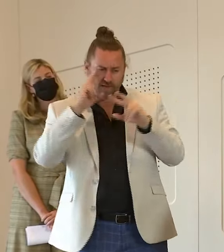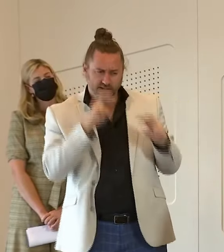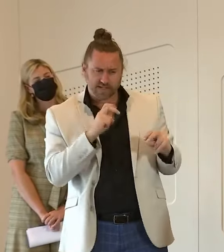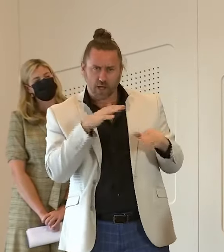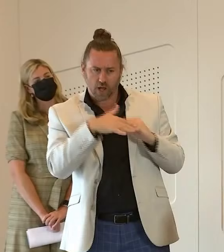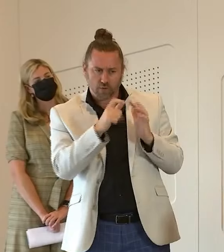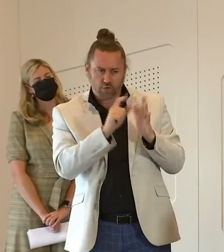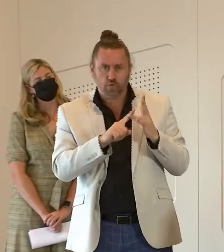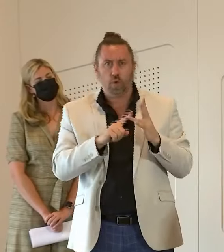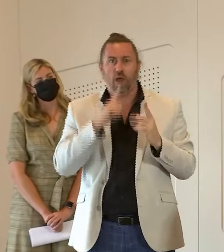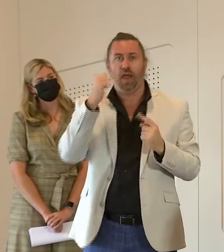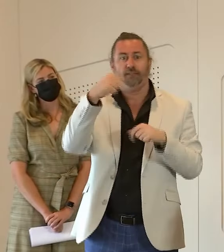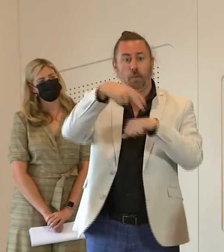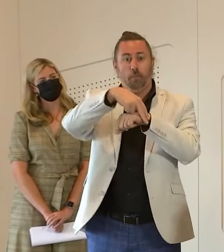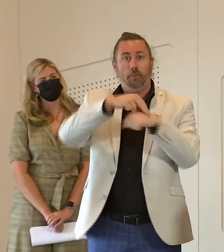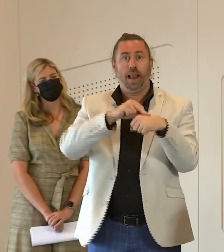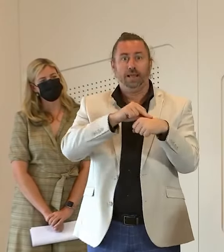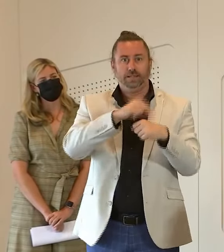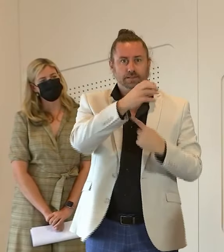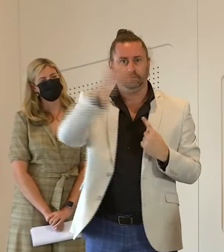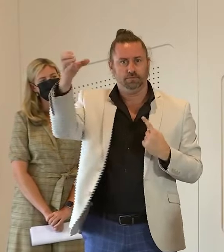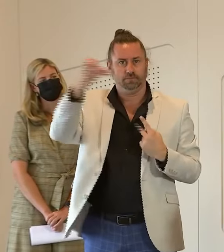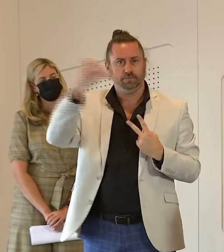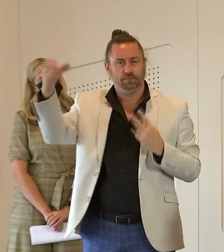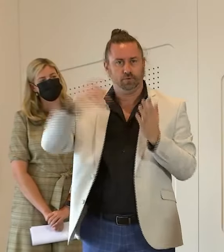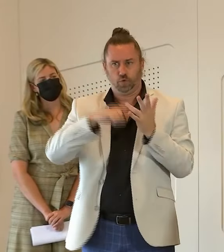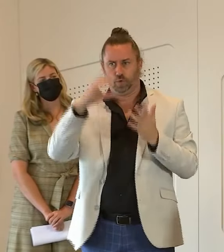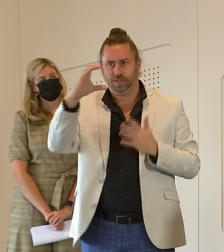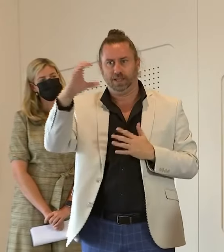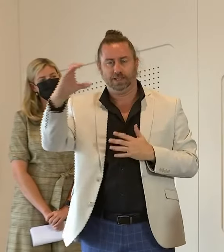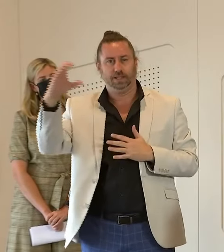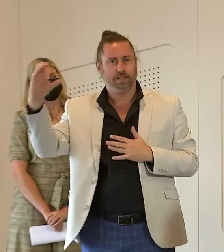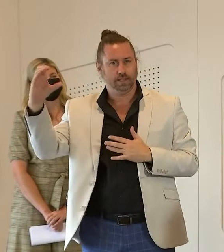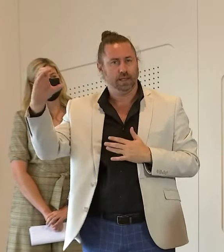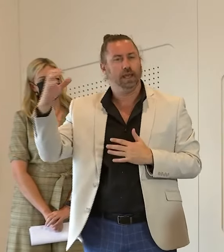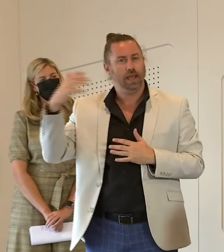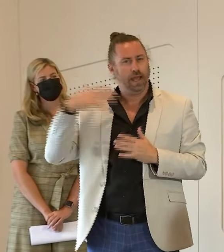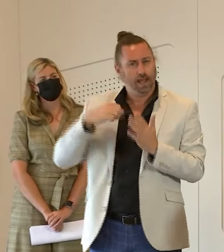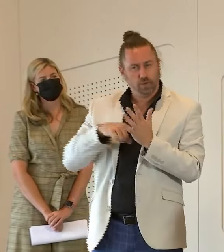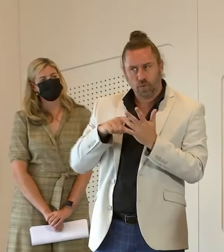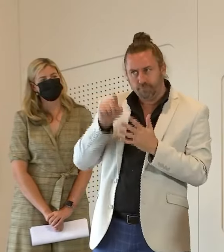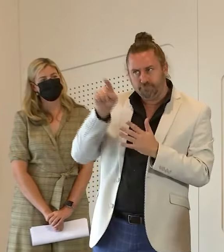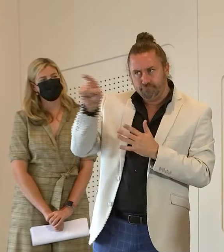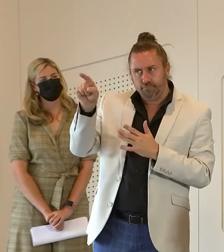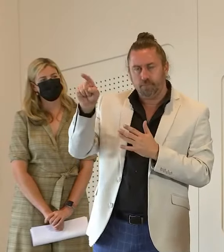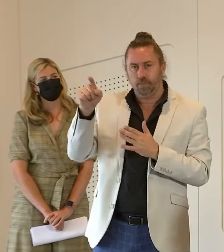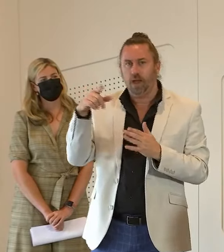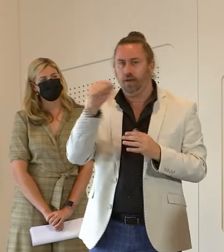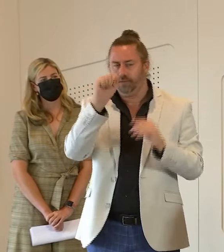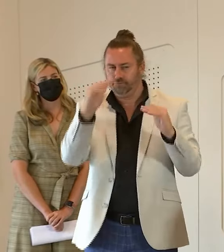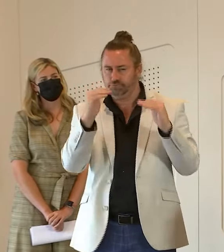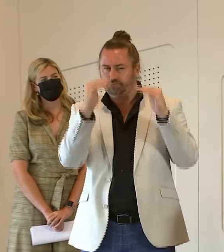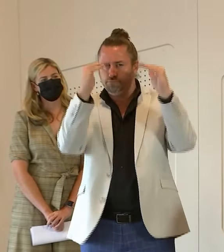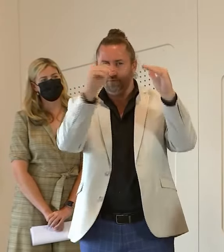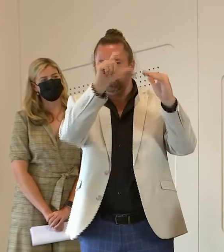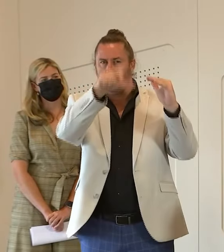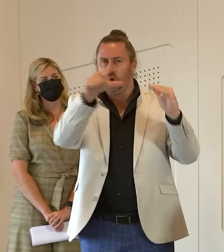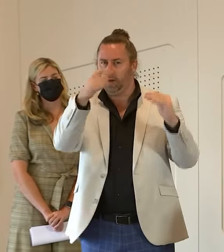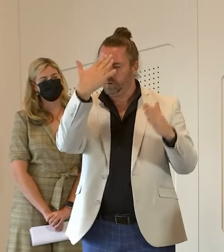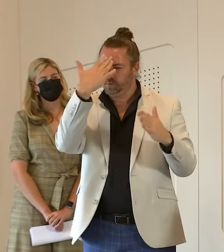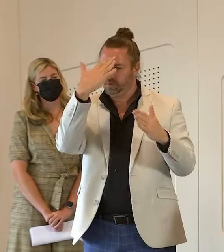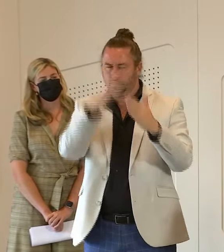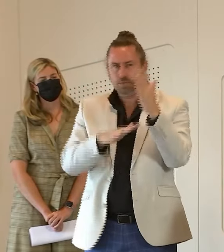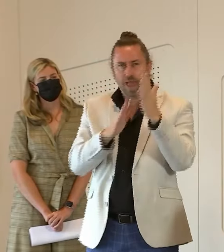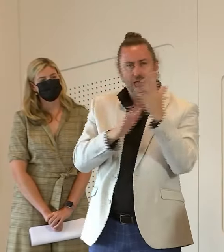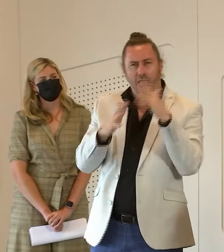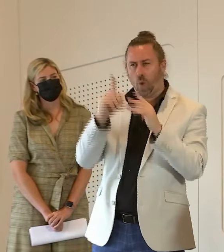role of seconded police officers at the triple c as a commissioner of inquiry or similar to be headed by a senior council of sufficient standing to consider this